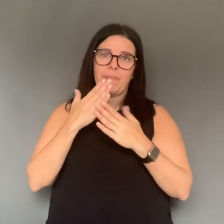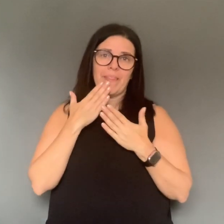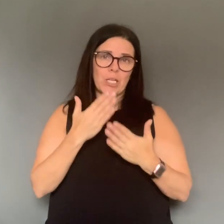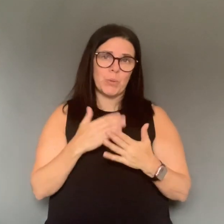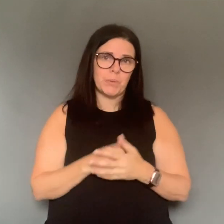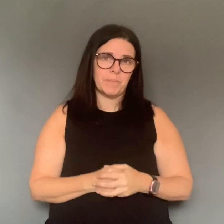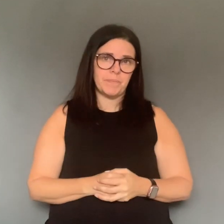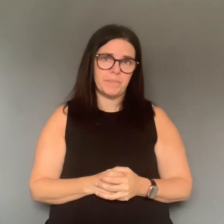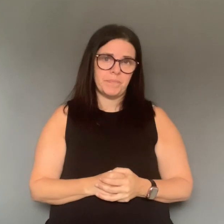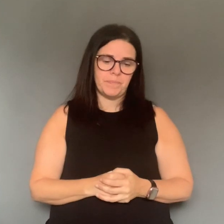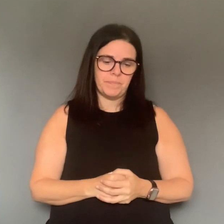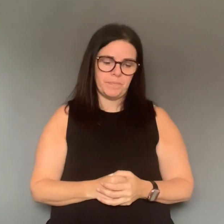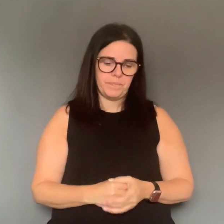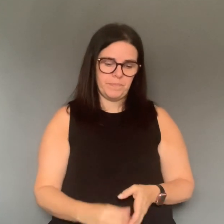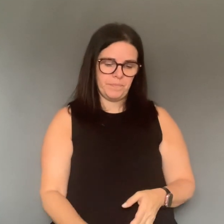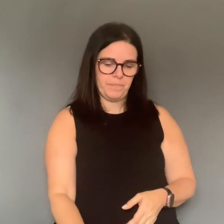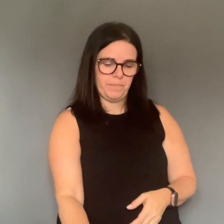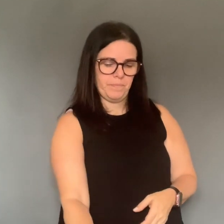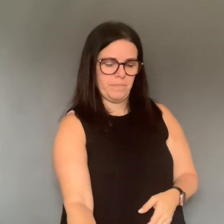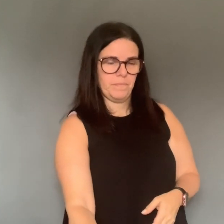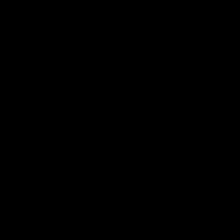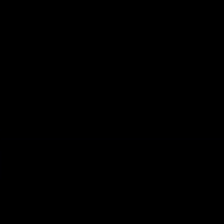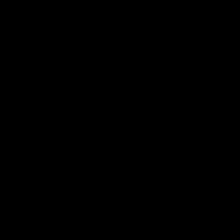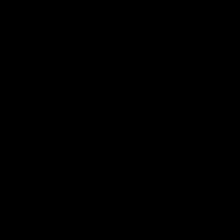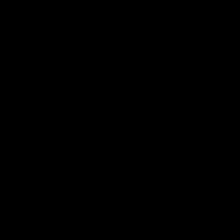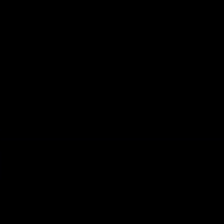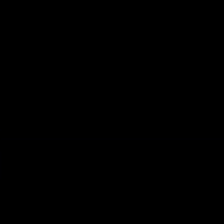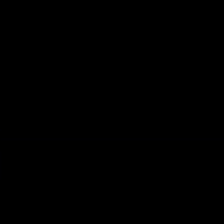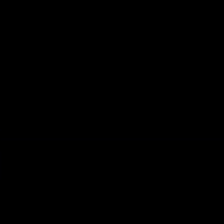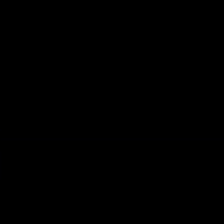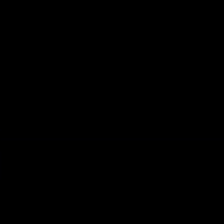and should follow the directions. And please break the chain.